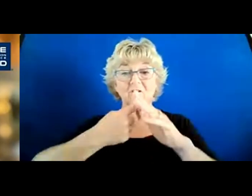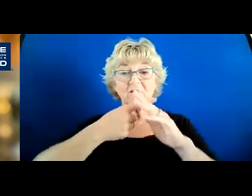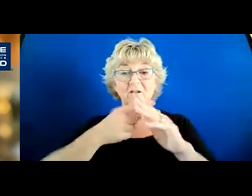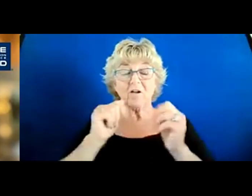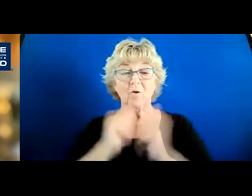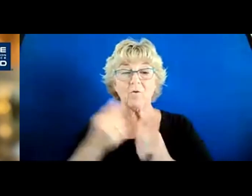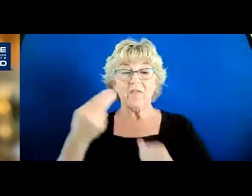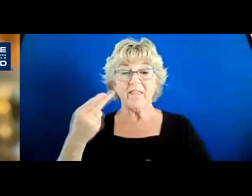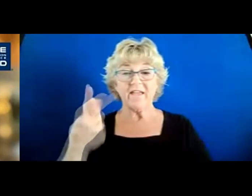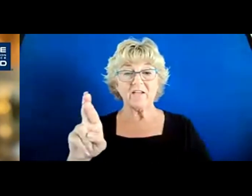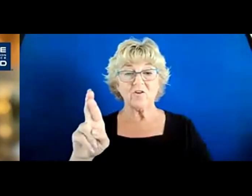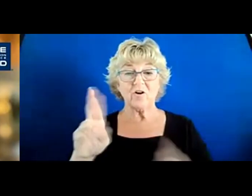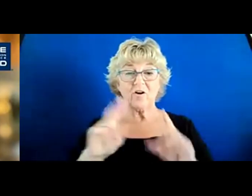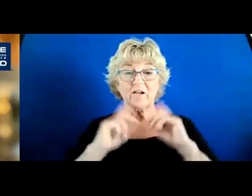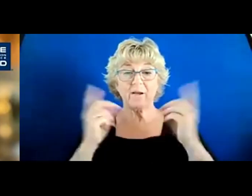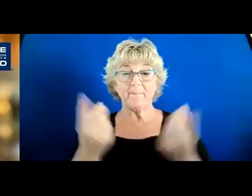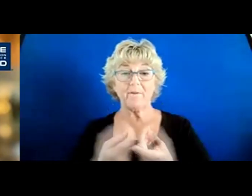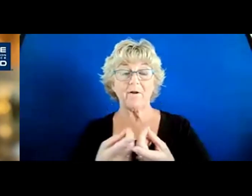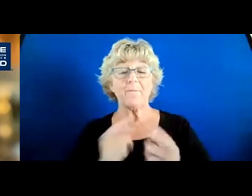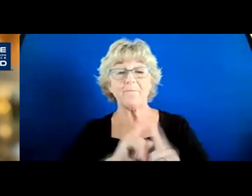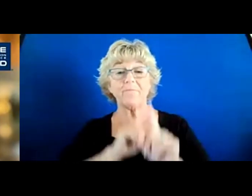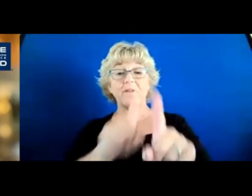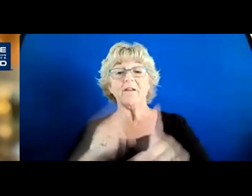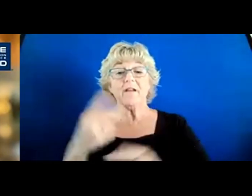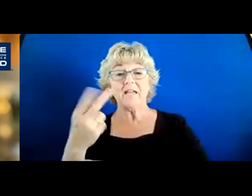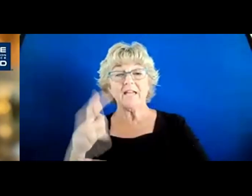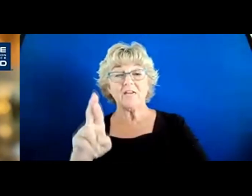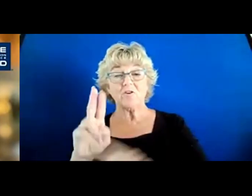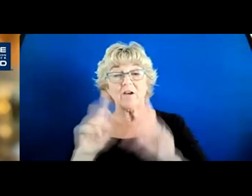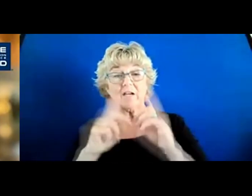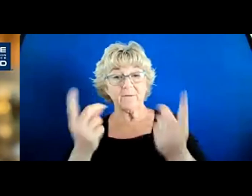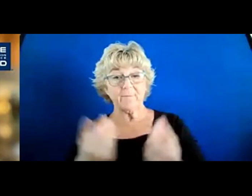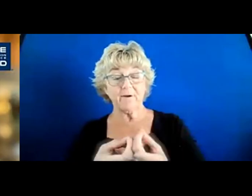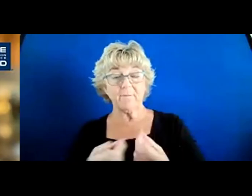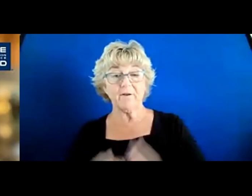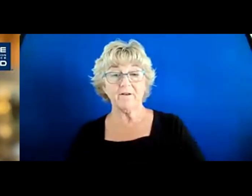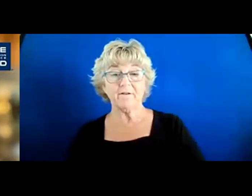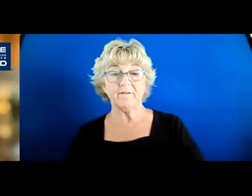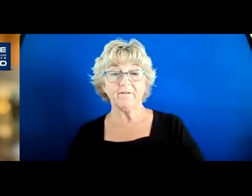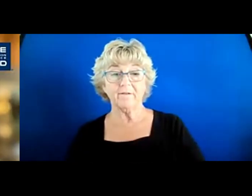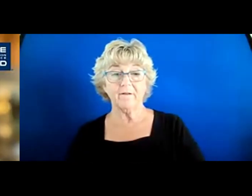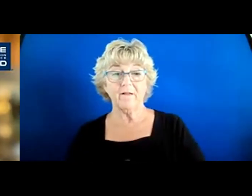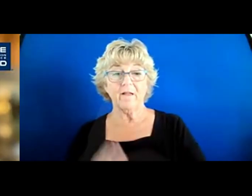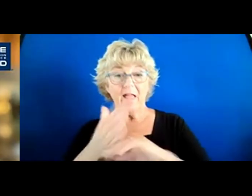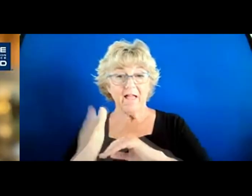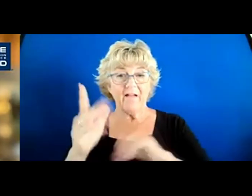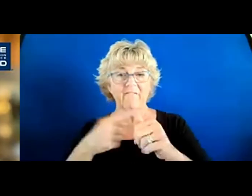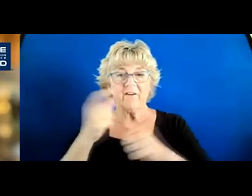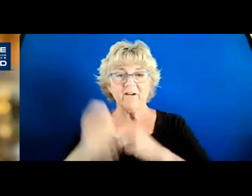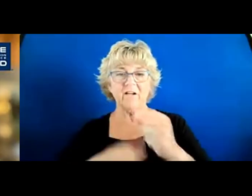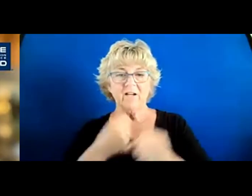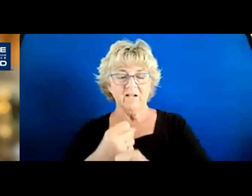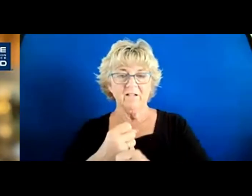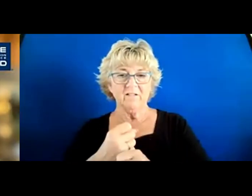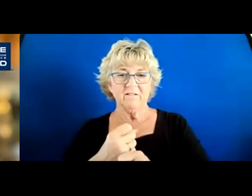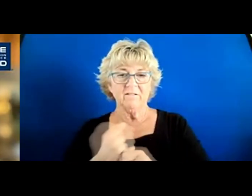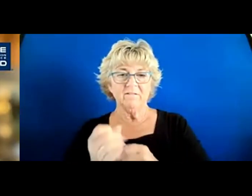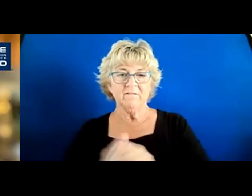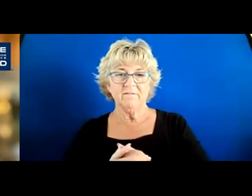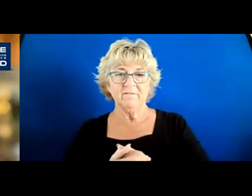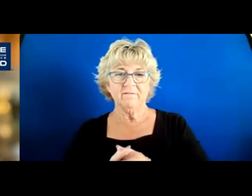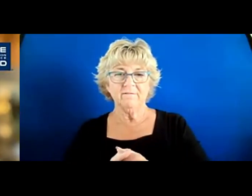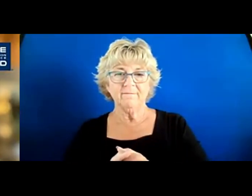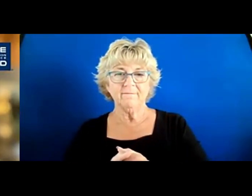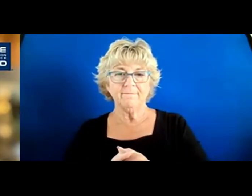human resources department. I went to our human resources department after about the first year, because we started to hire some new people in